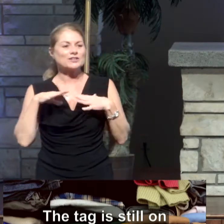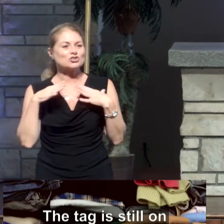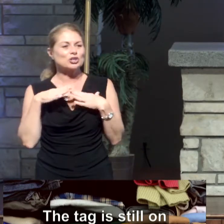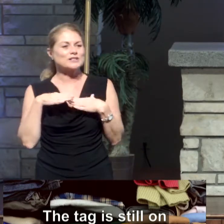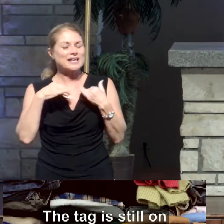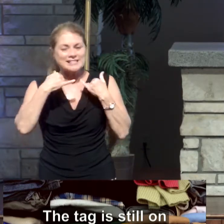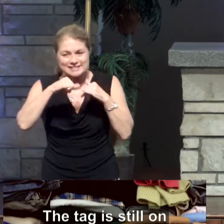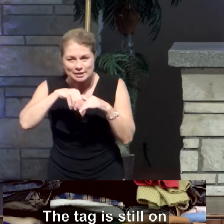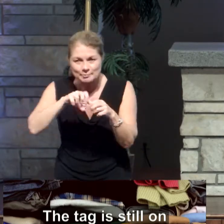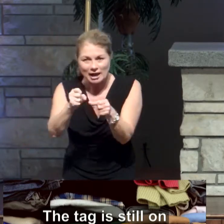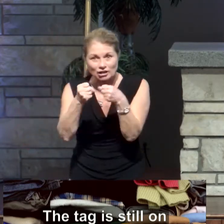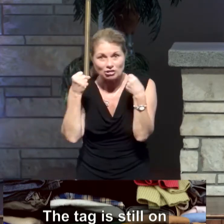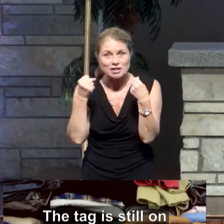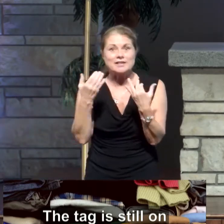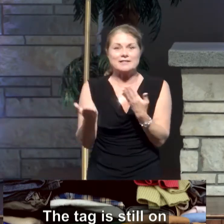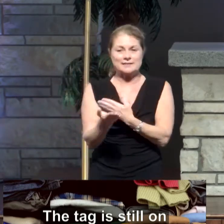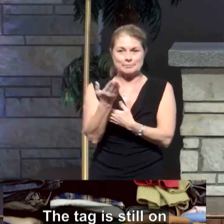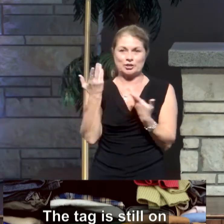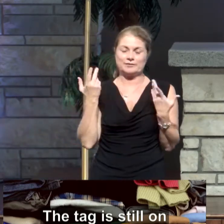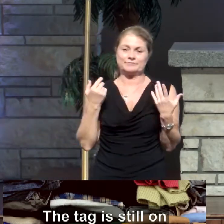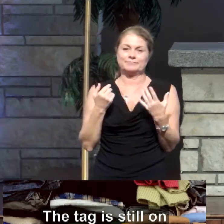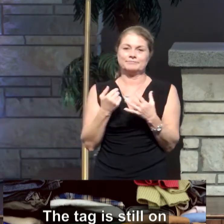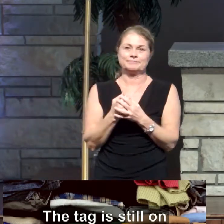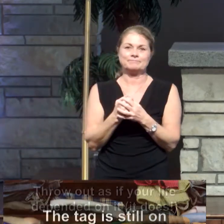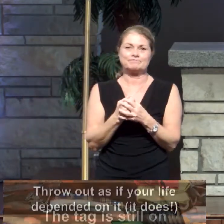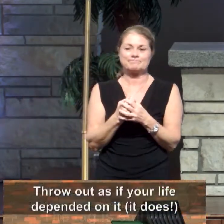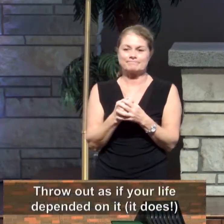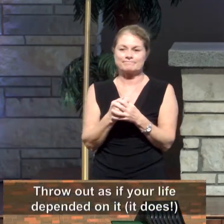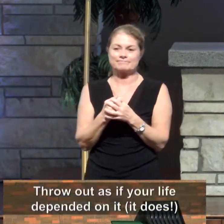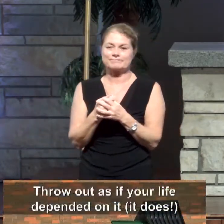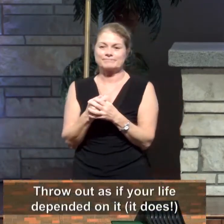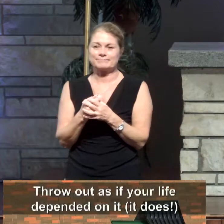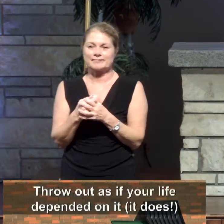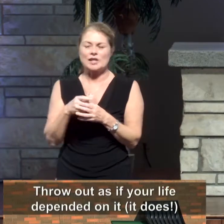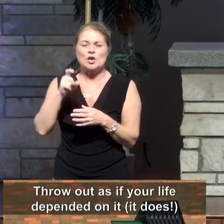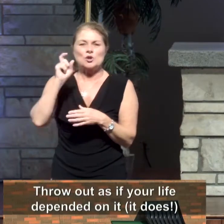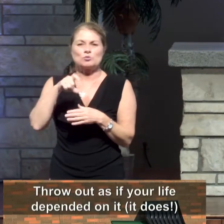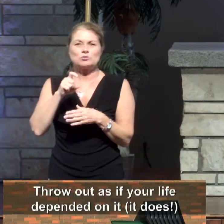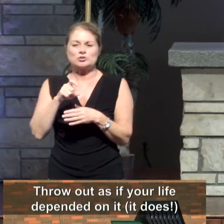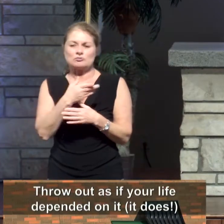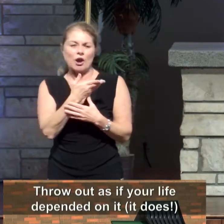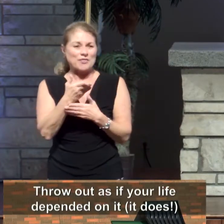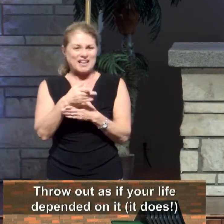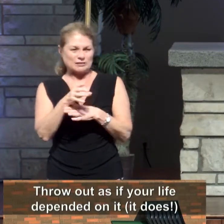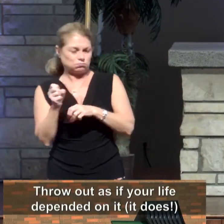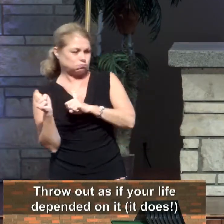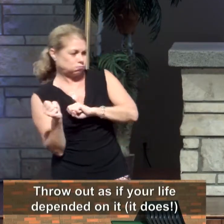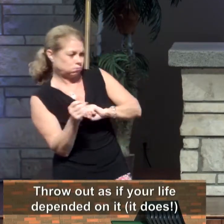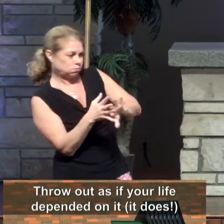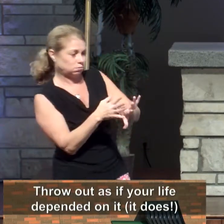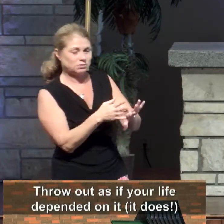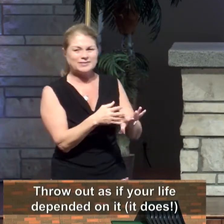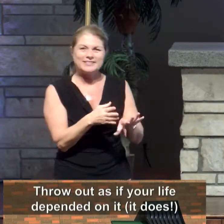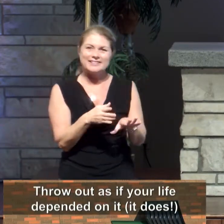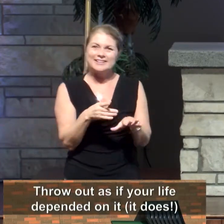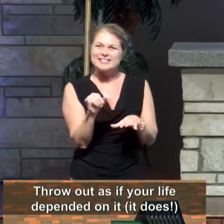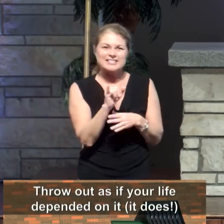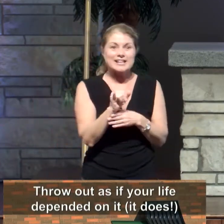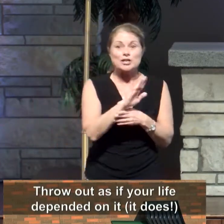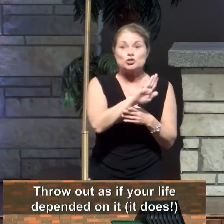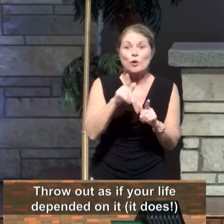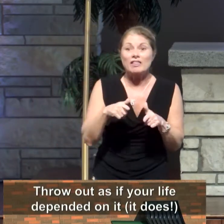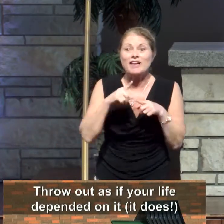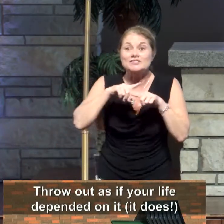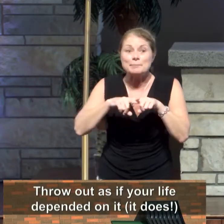in my closet this morning. I'll maintain we need to throw stuff out as if your life depends on it, and my friends, for some of us,